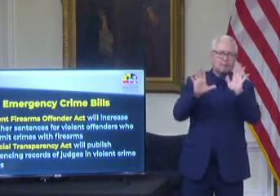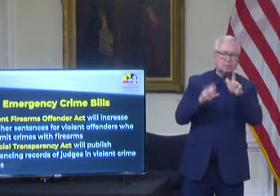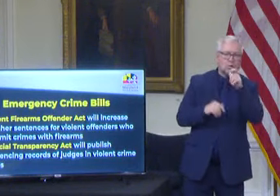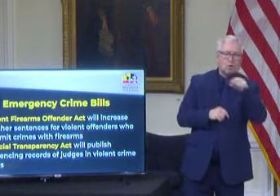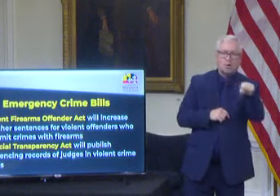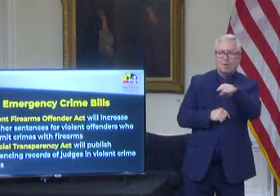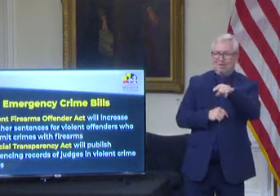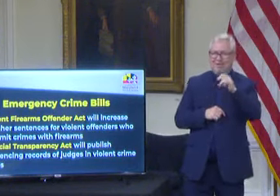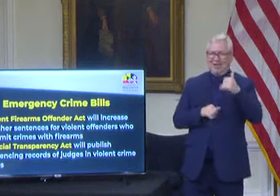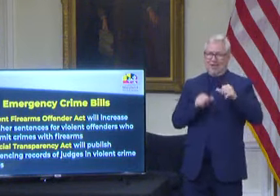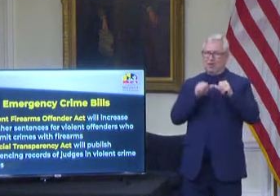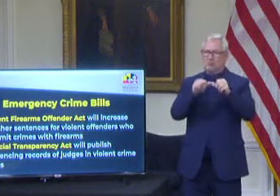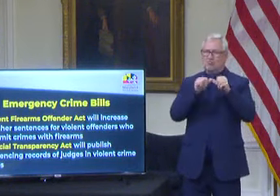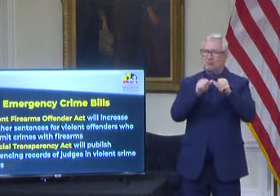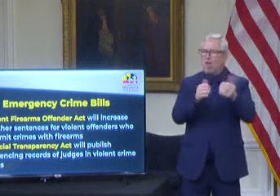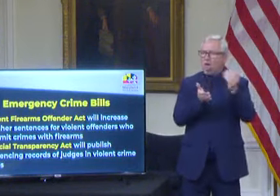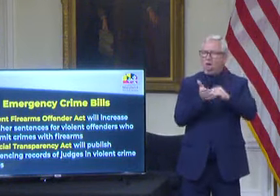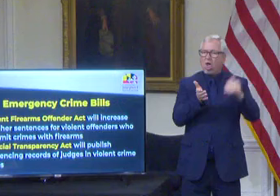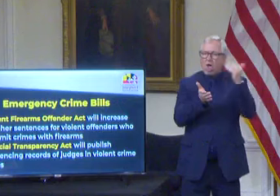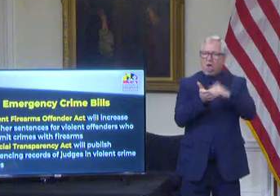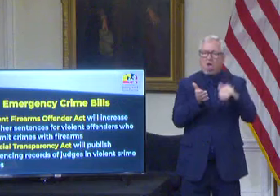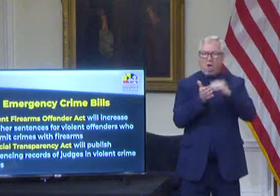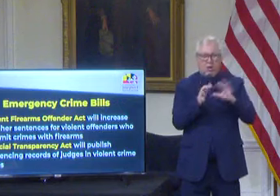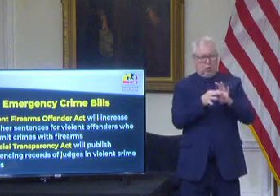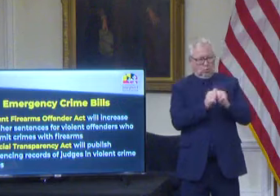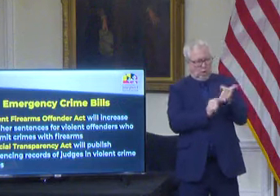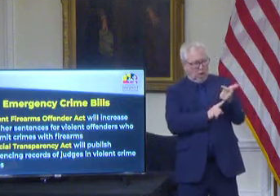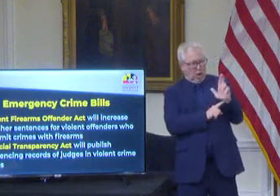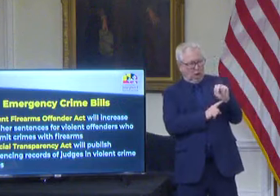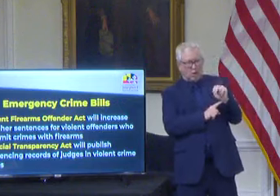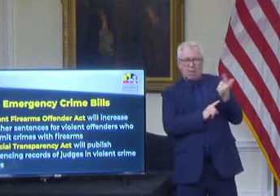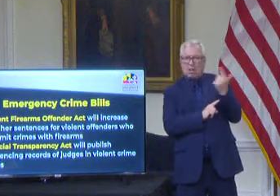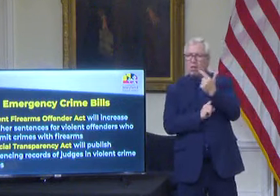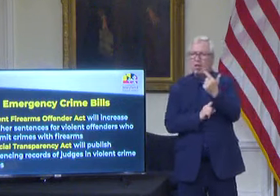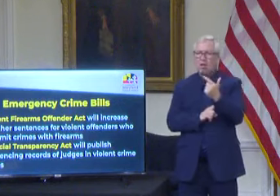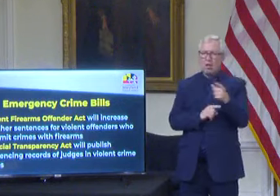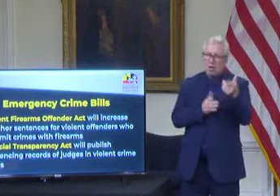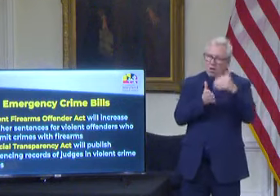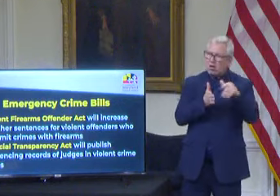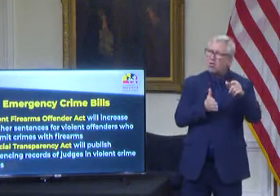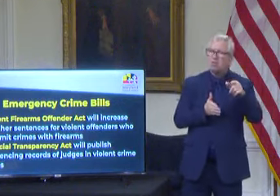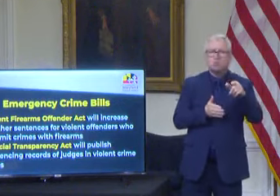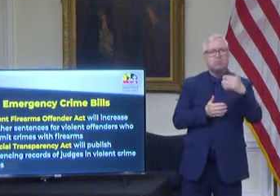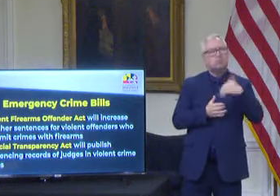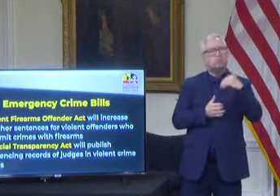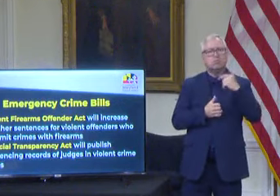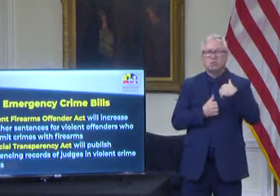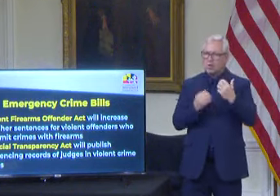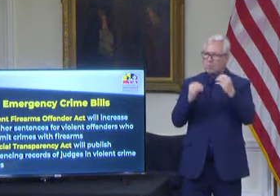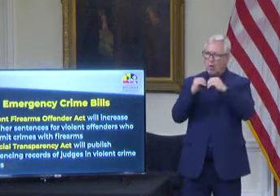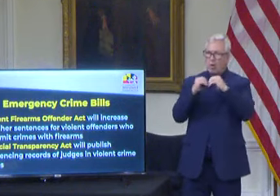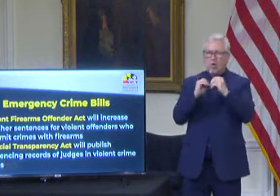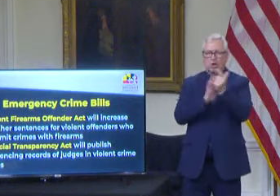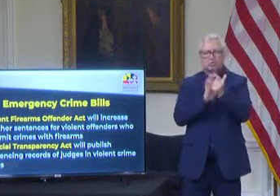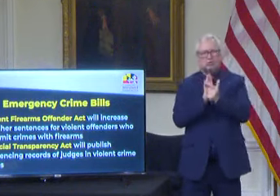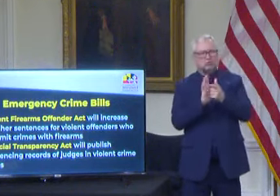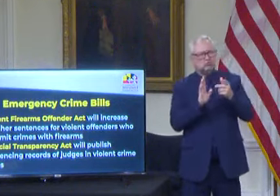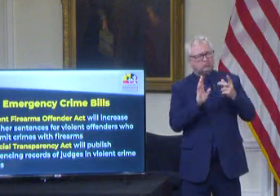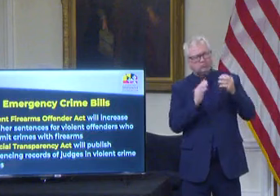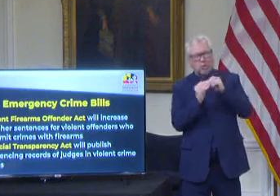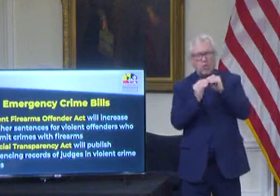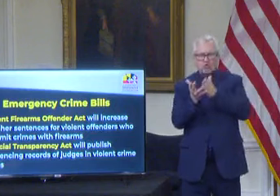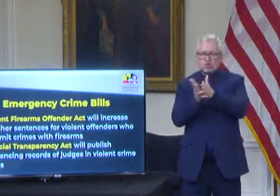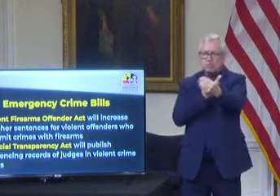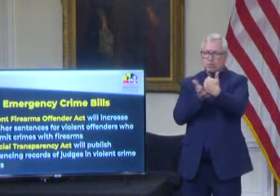violent felonies with guns and legislation that brings greater transparency to the sentences handed